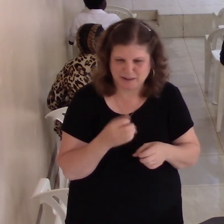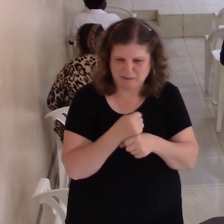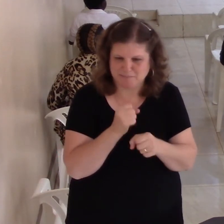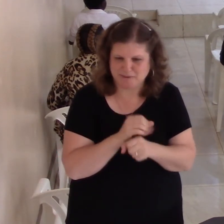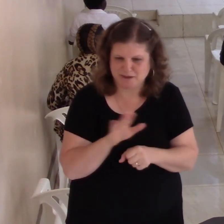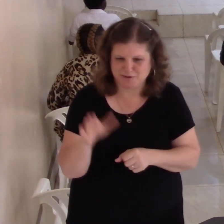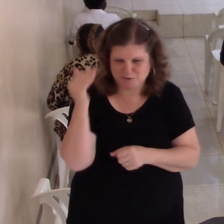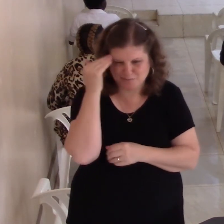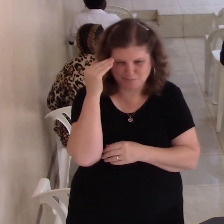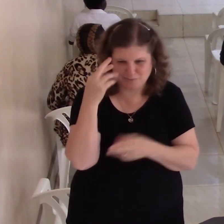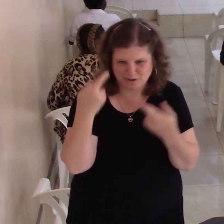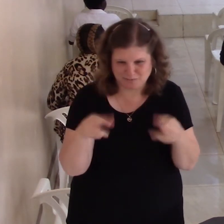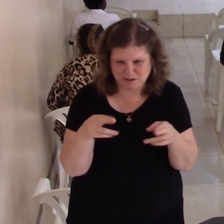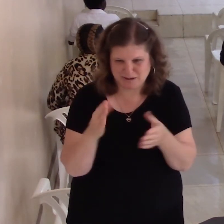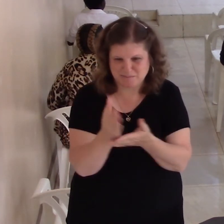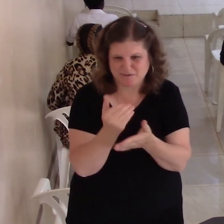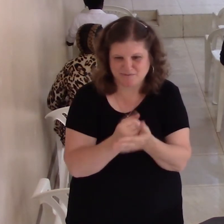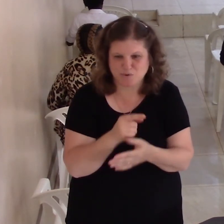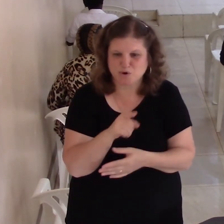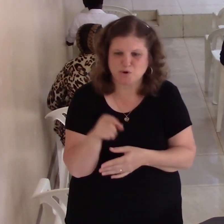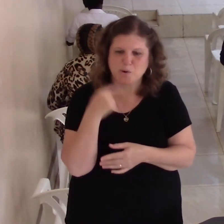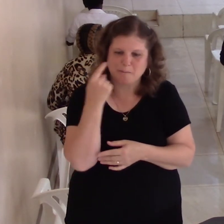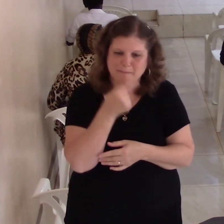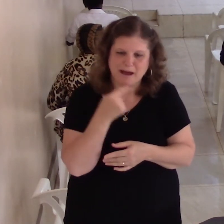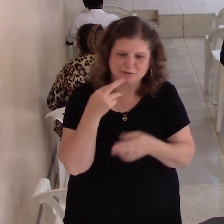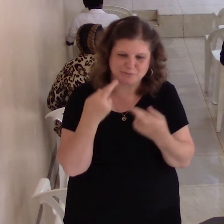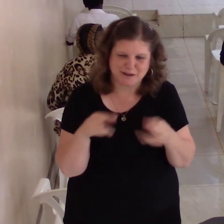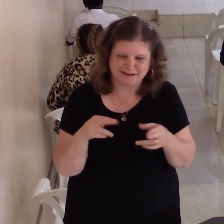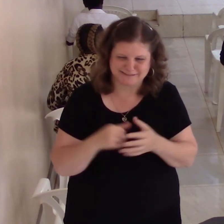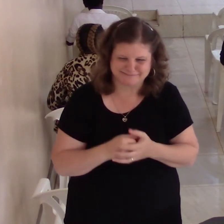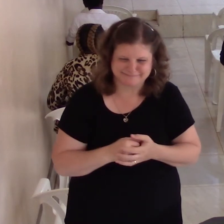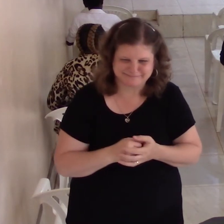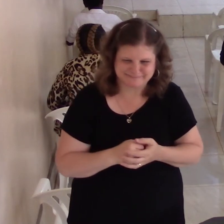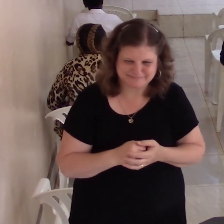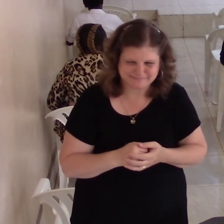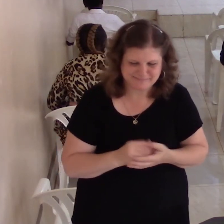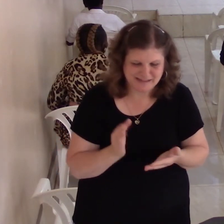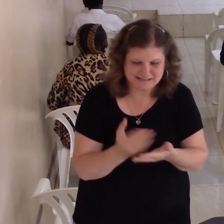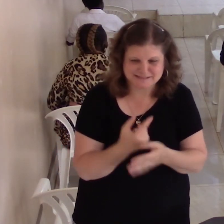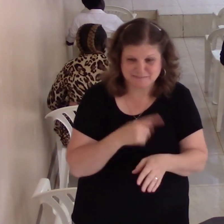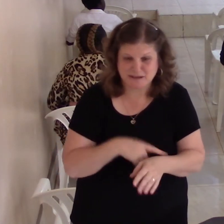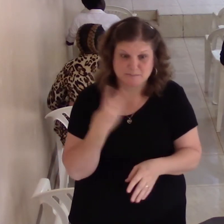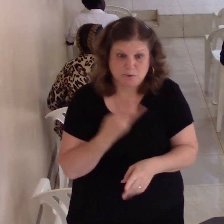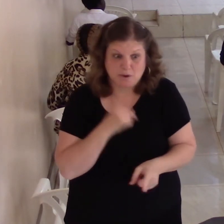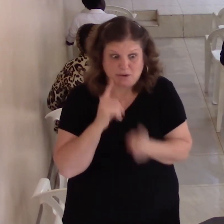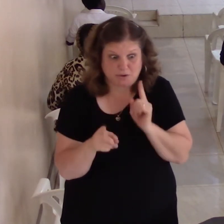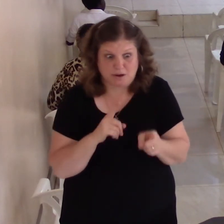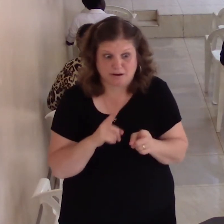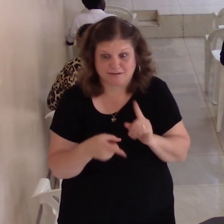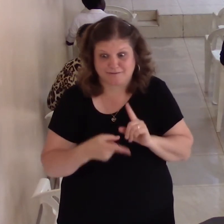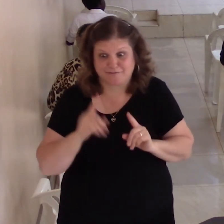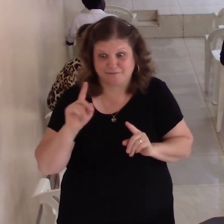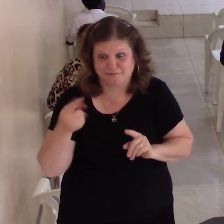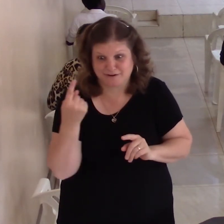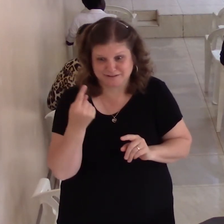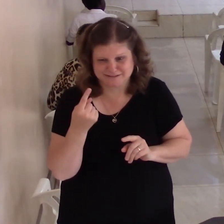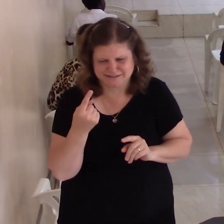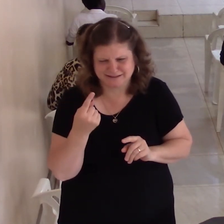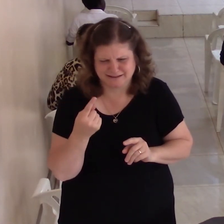the brain that's when you get trouble okay you say something when I do that then the